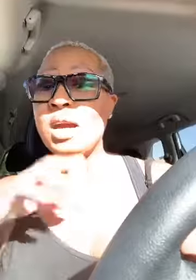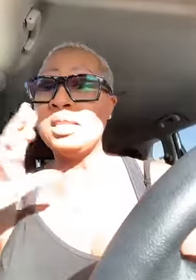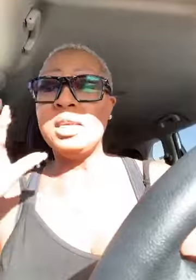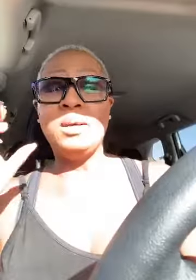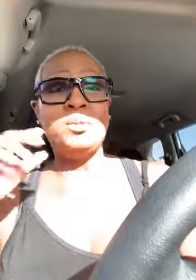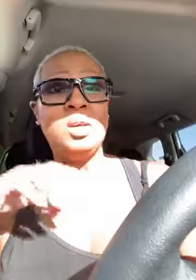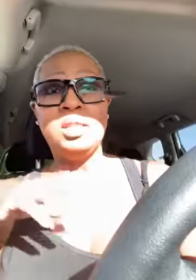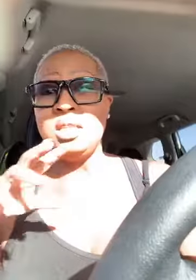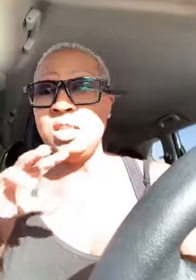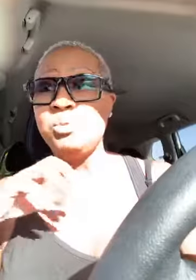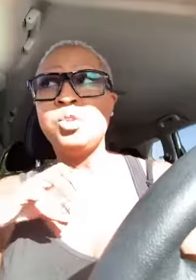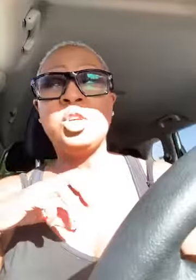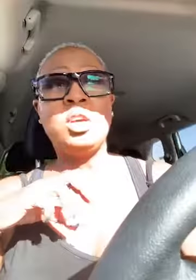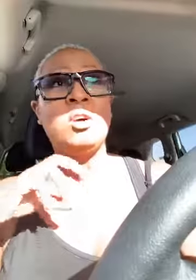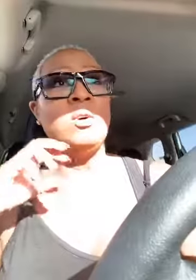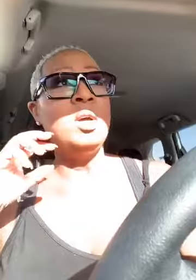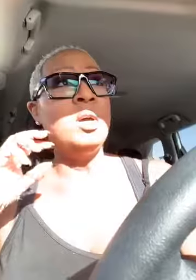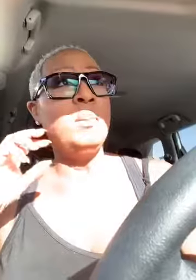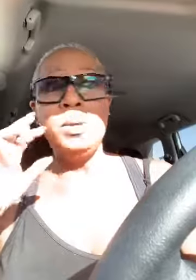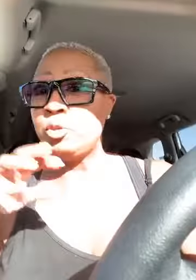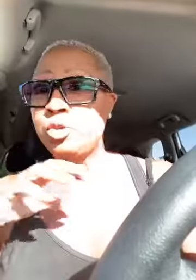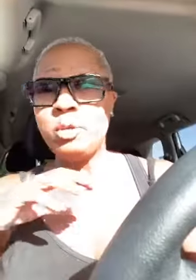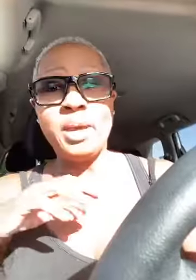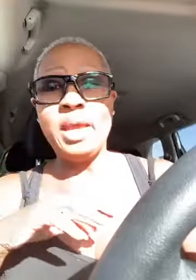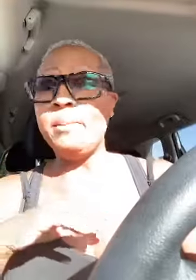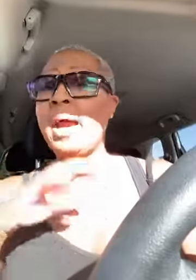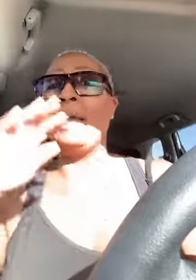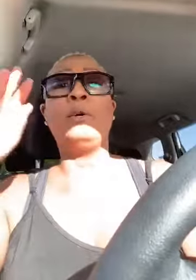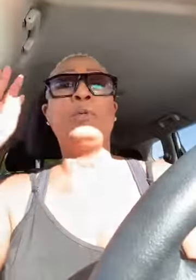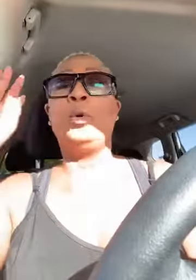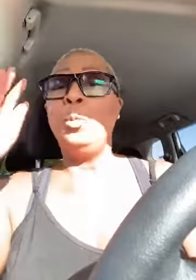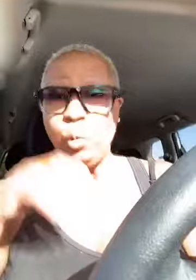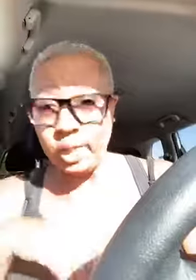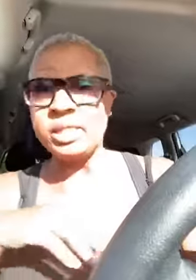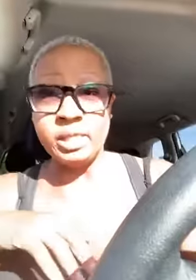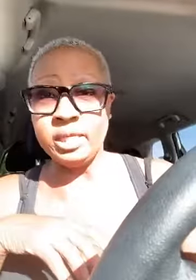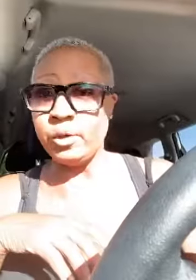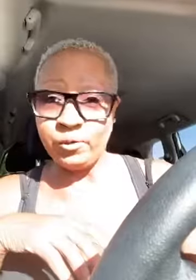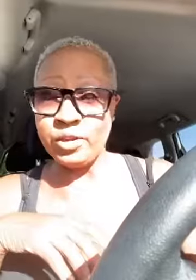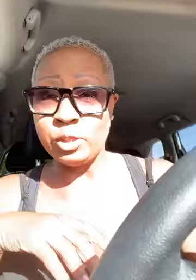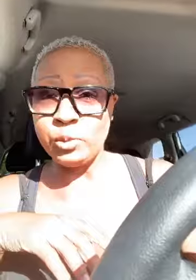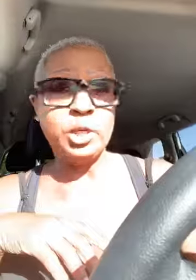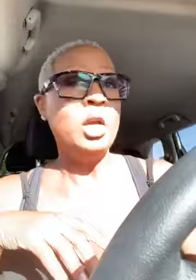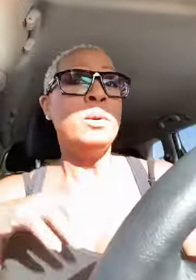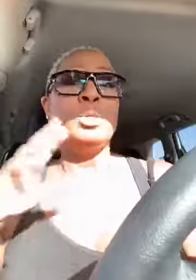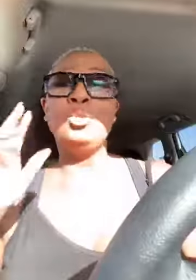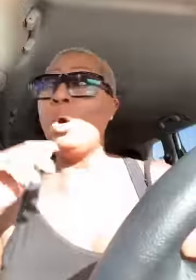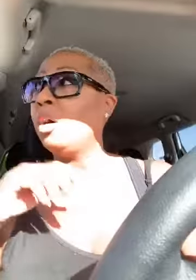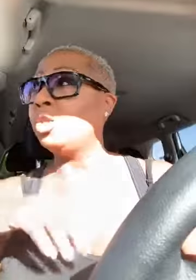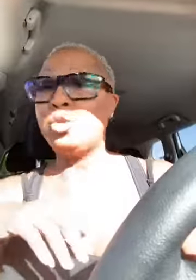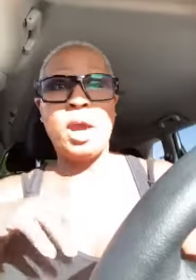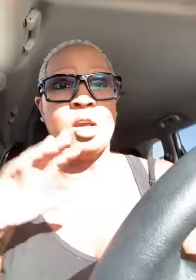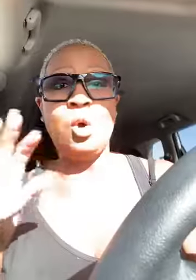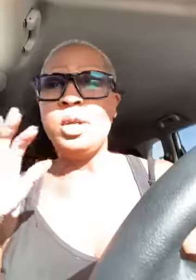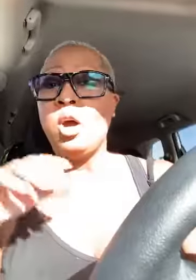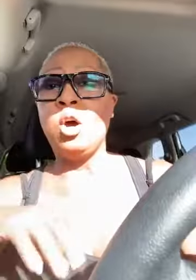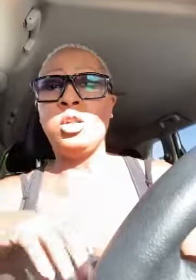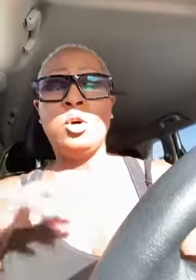concepts uh denise michelle mentorship miami i don't know what it's under on facebook but you all just try to go into all of